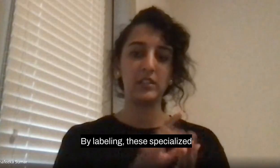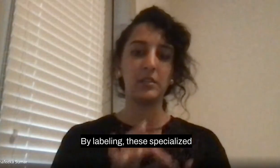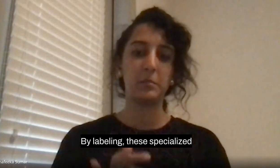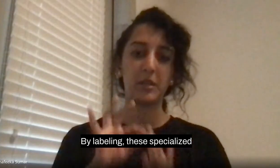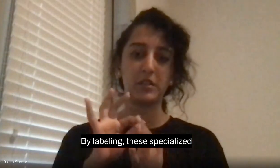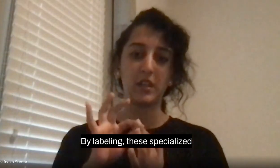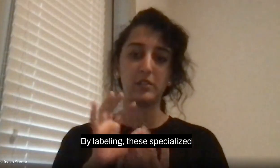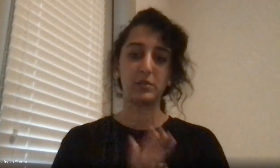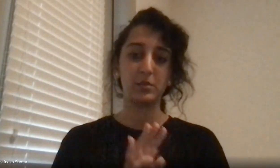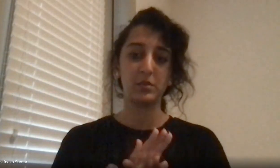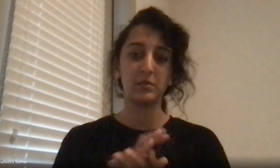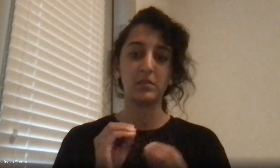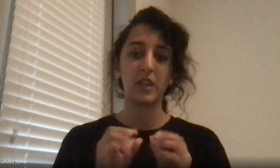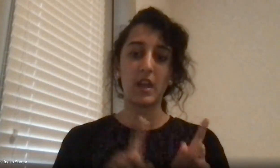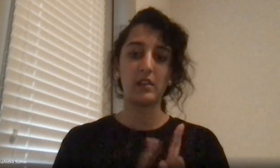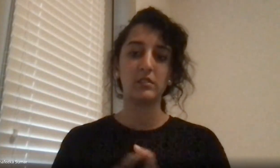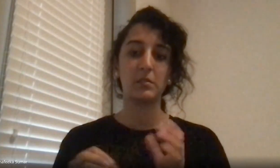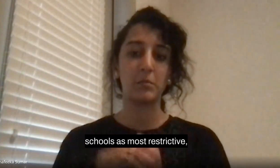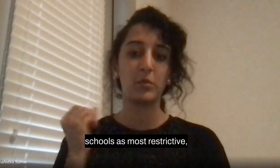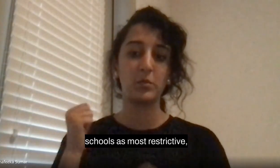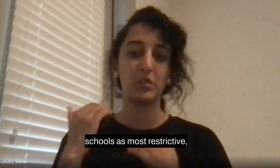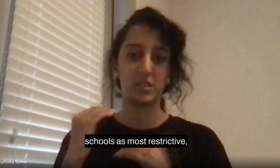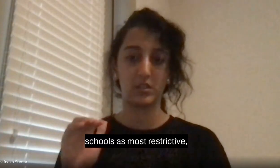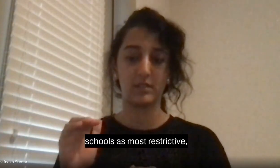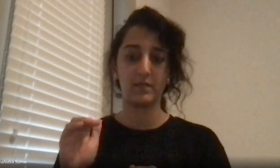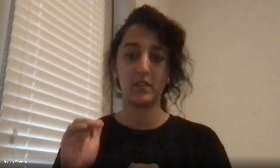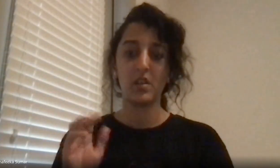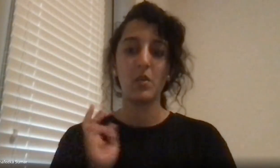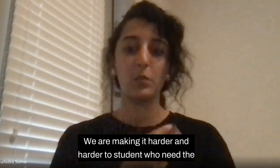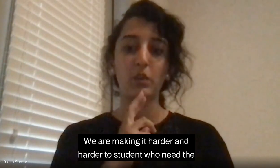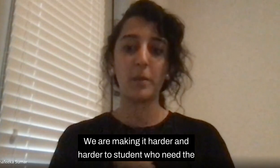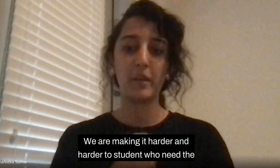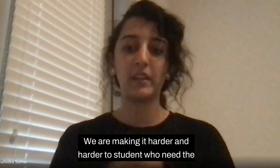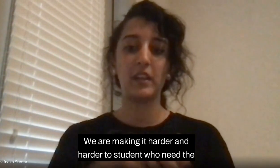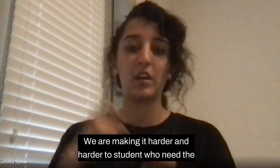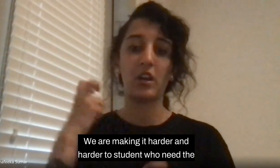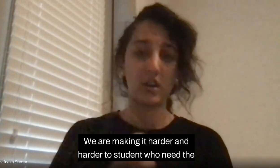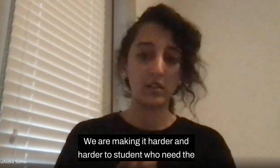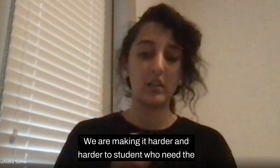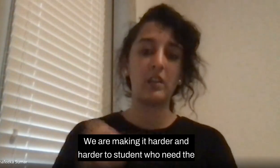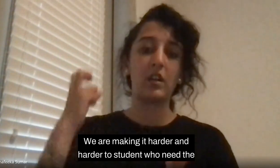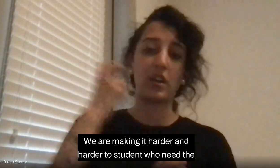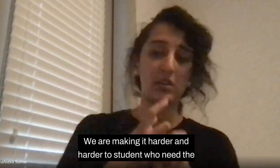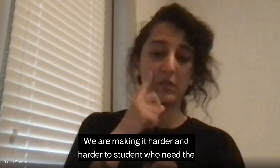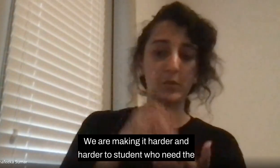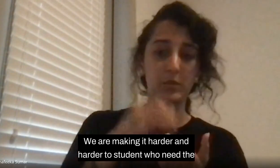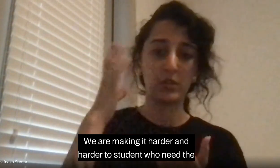specialized schools add most restrictions. We are making it harder and harder for students